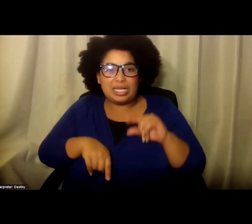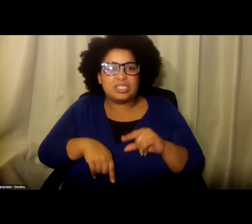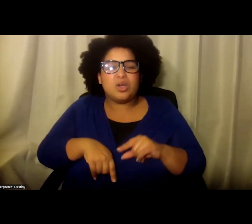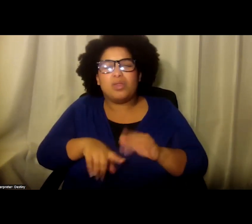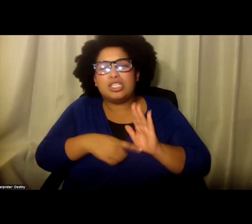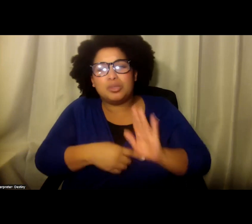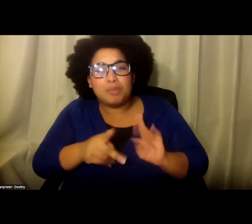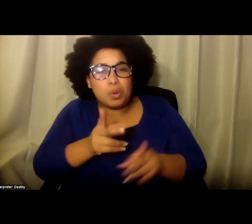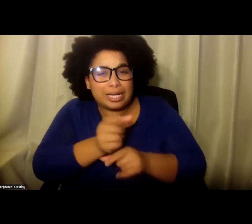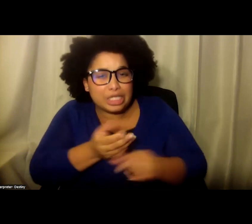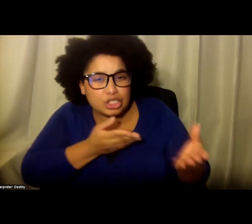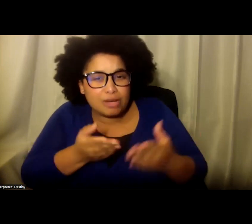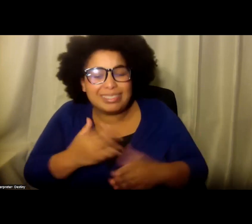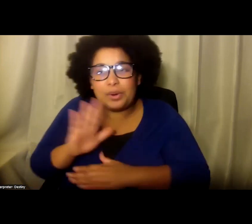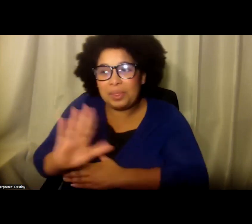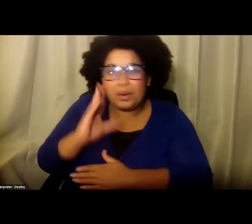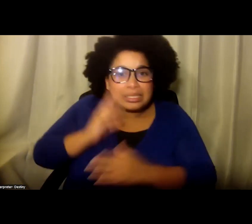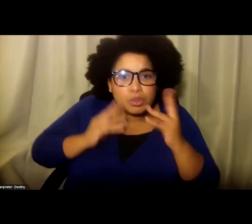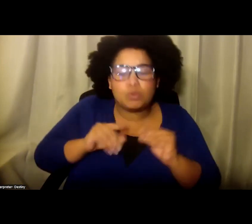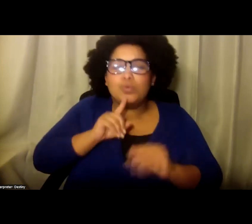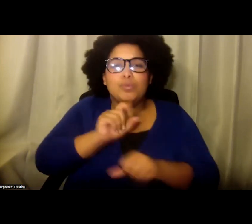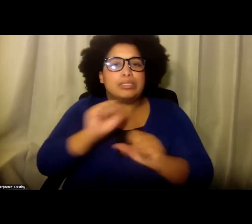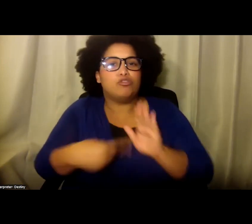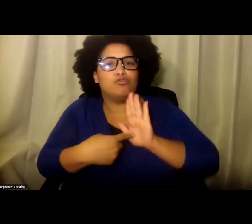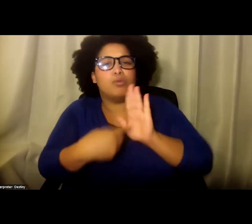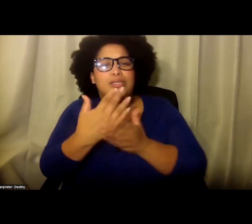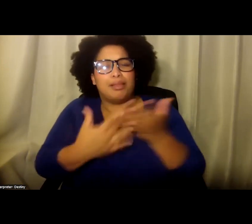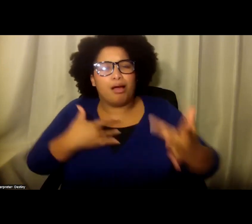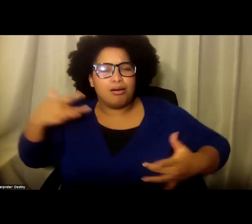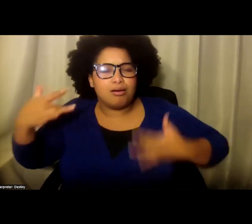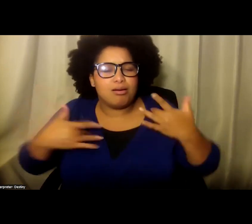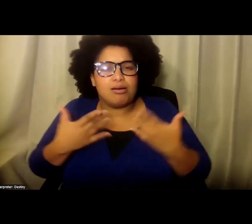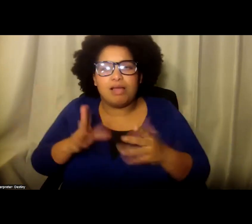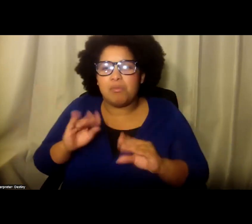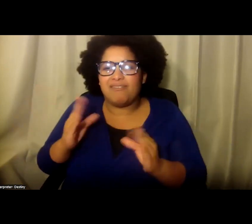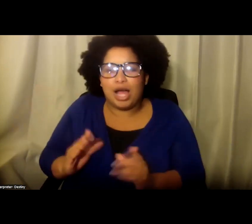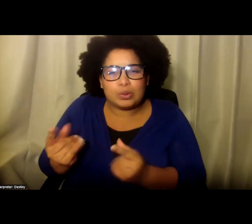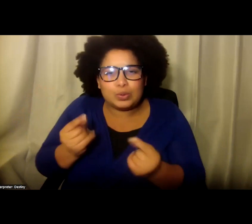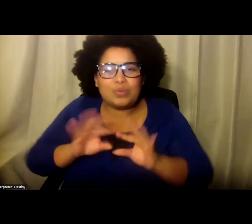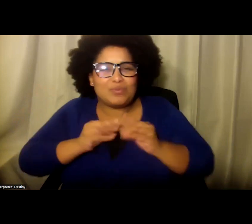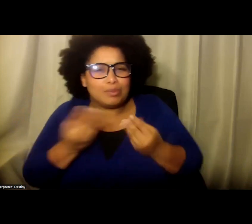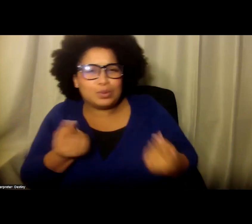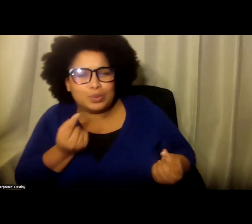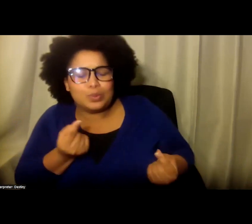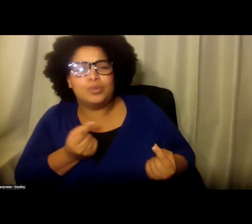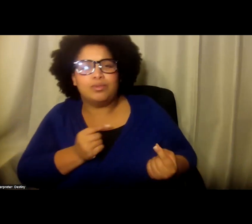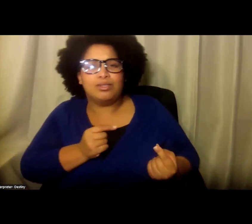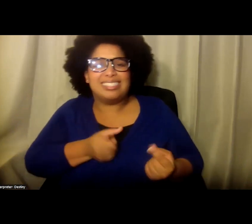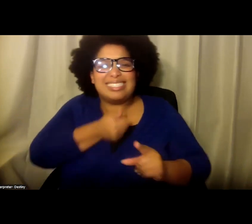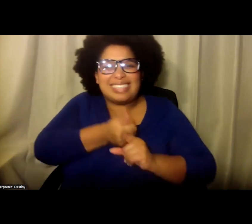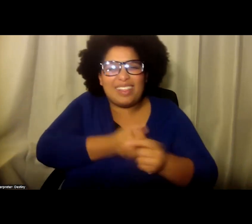experiences, really able to showcase some of the exciting things that providers and families and self